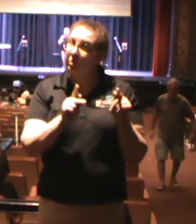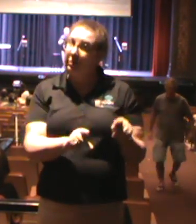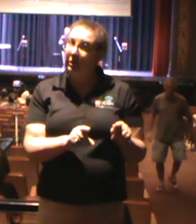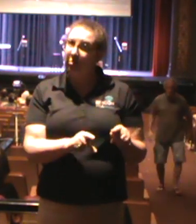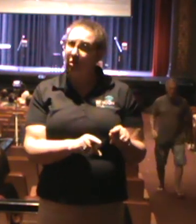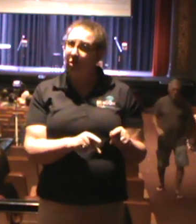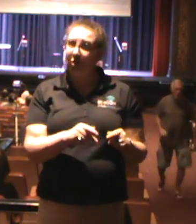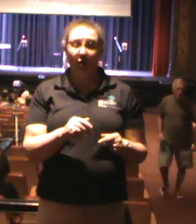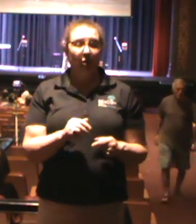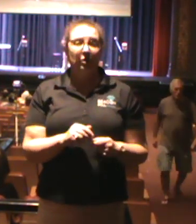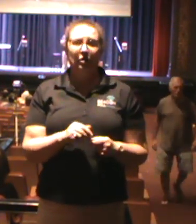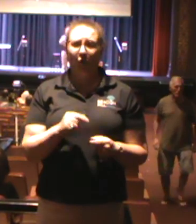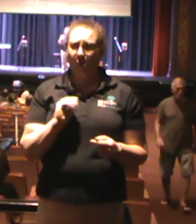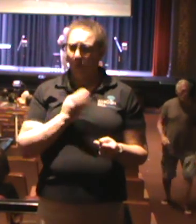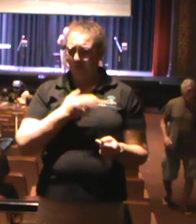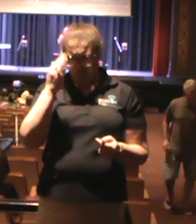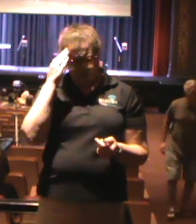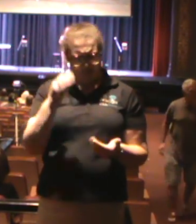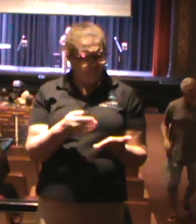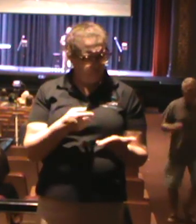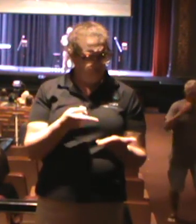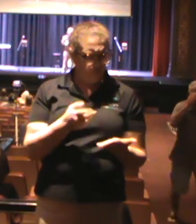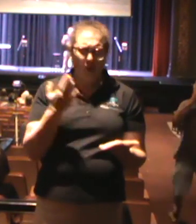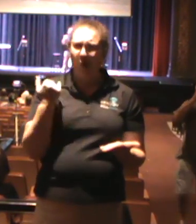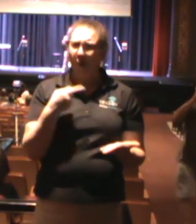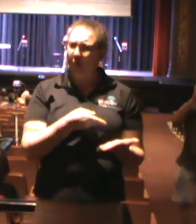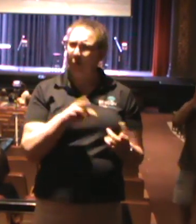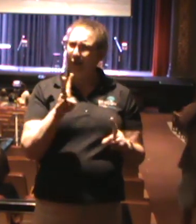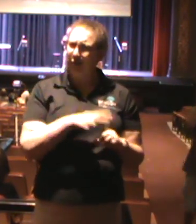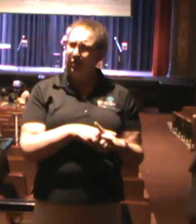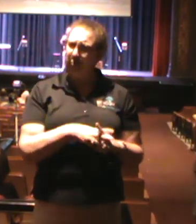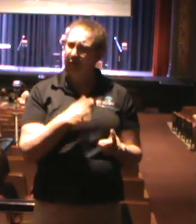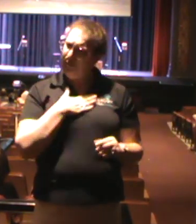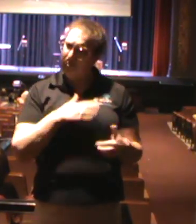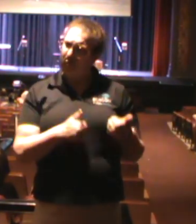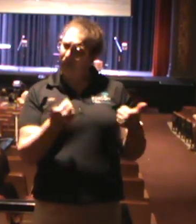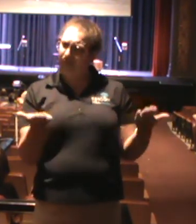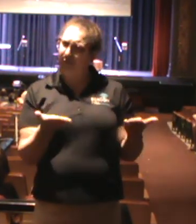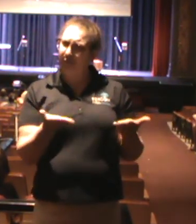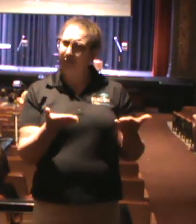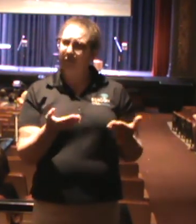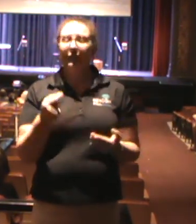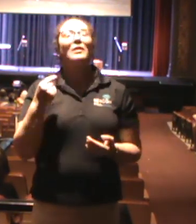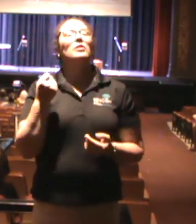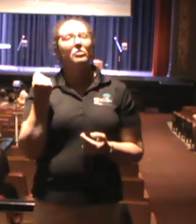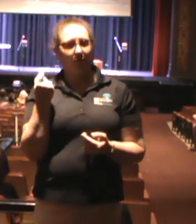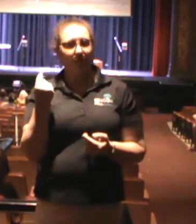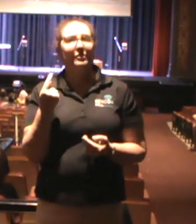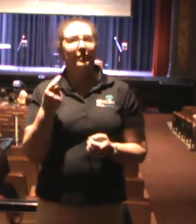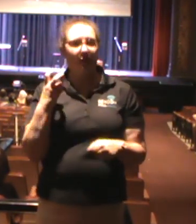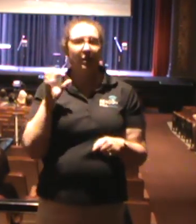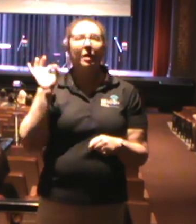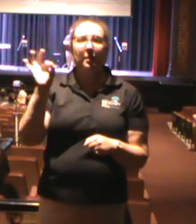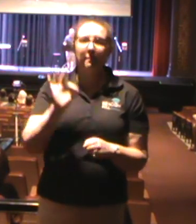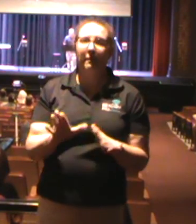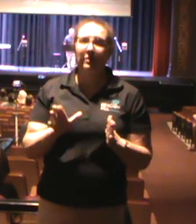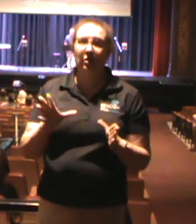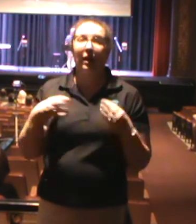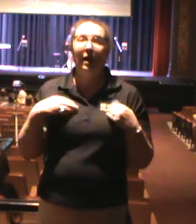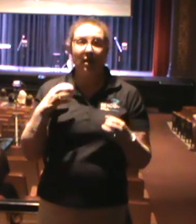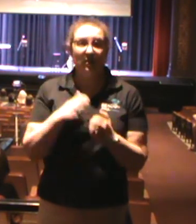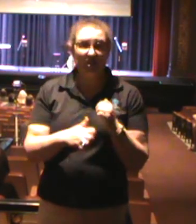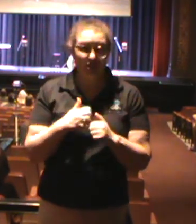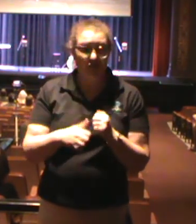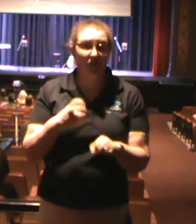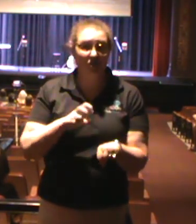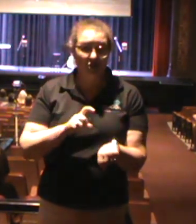have to do with us? You can see why a pastor would have a hard time trying to find this applicable to the church that they